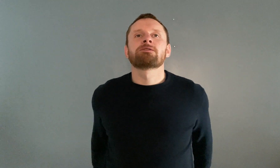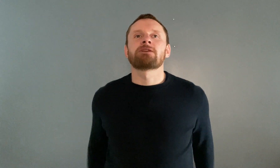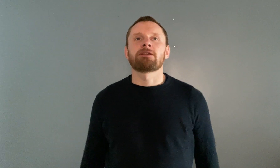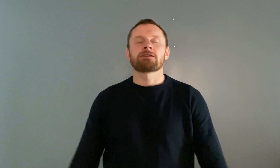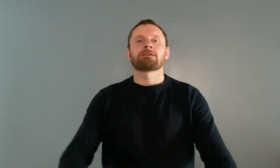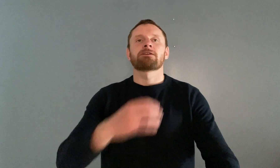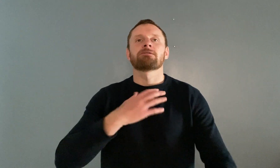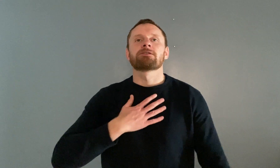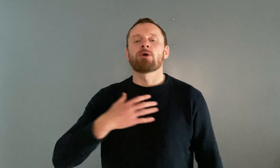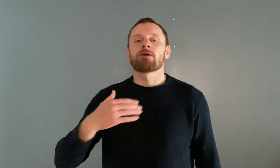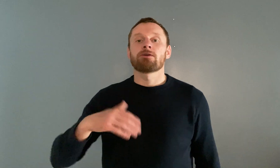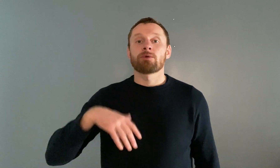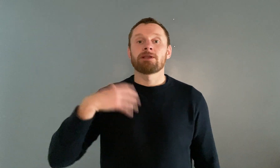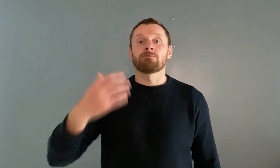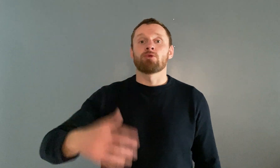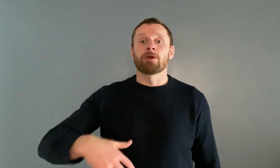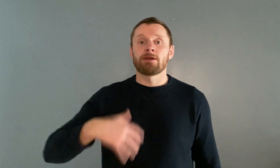sending a signal to the body that we need to breathe